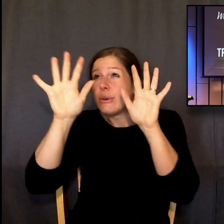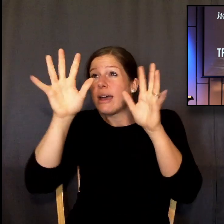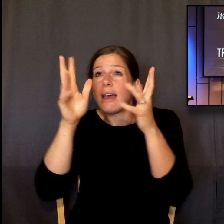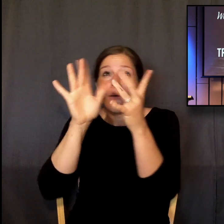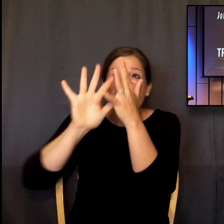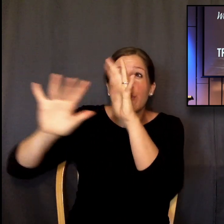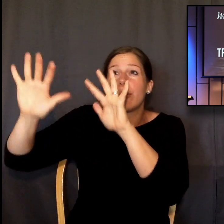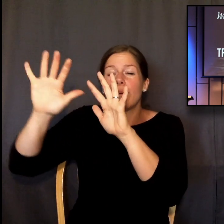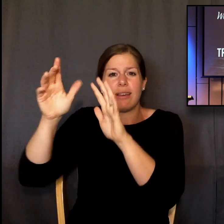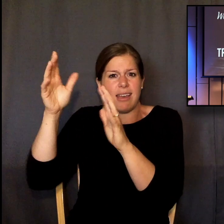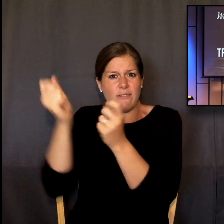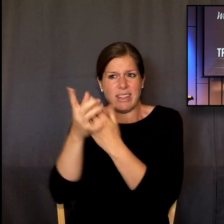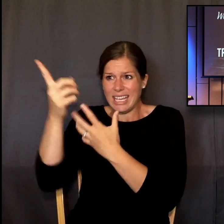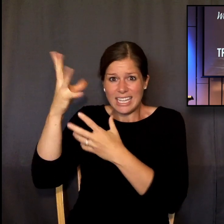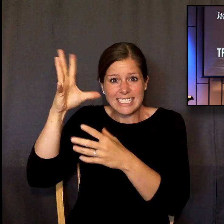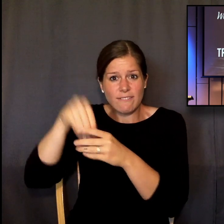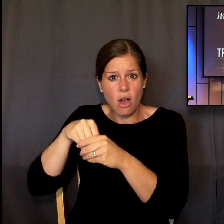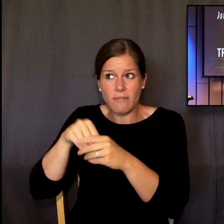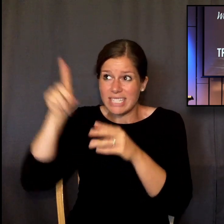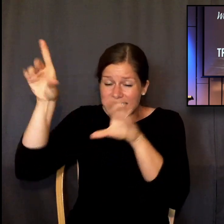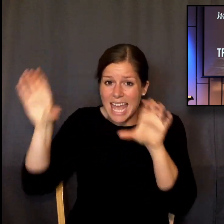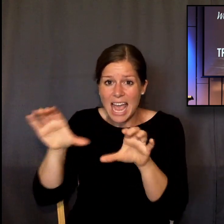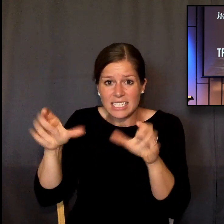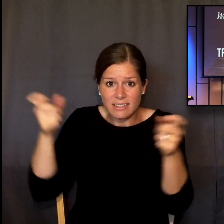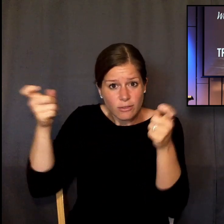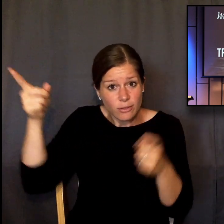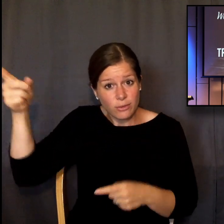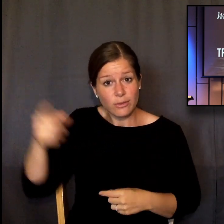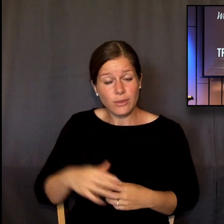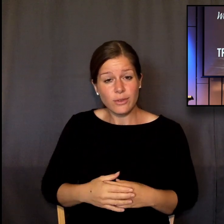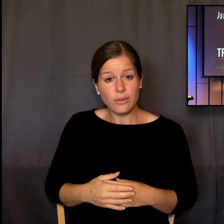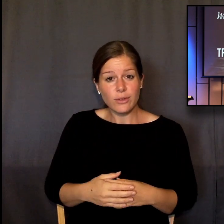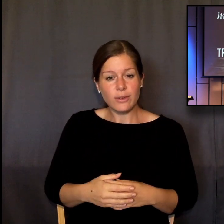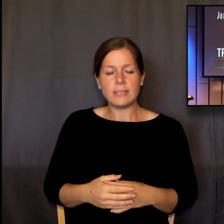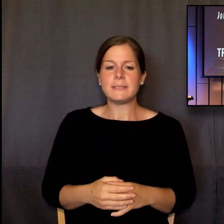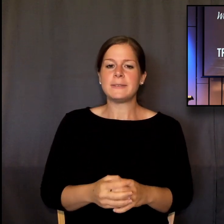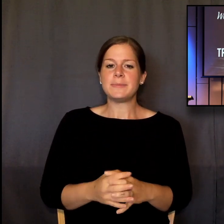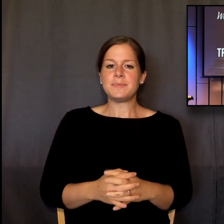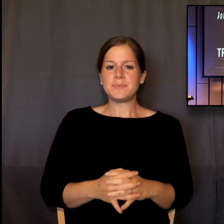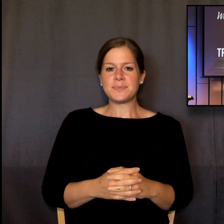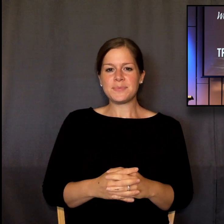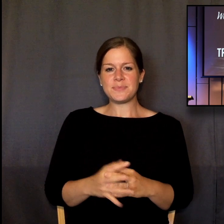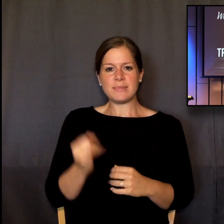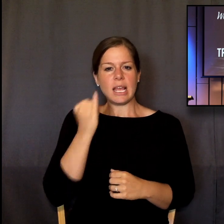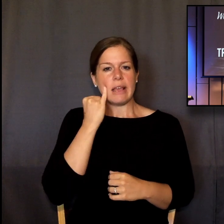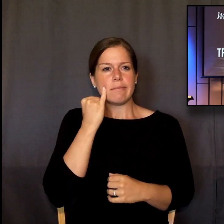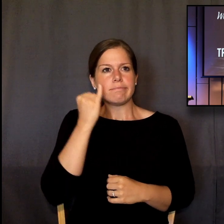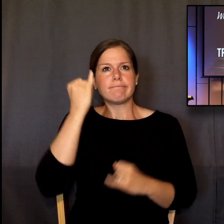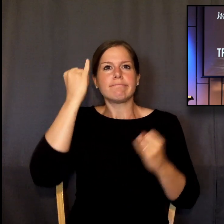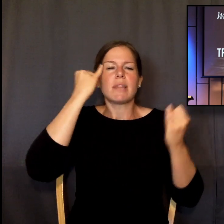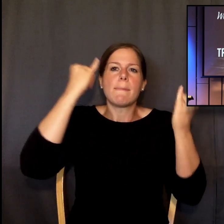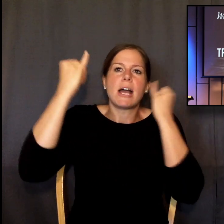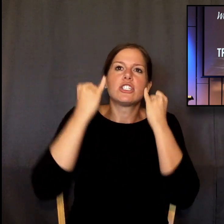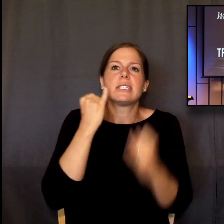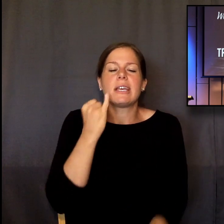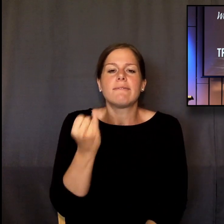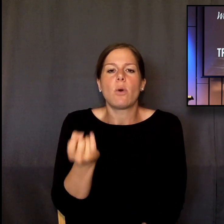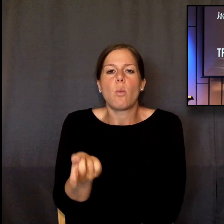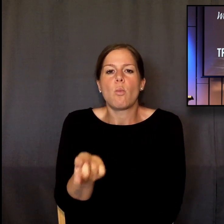of his control. If there is just one, think about Ephesians 1.11, in light of maybe just one subatomic particle outside of his